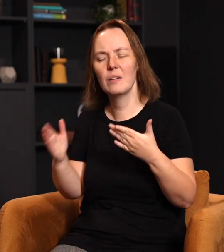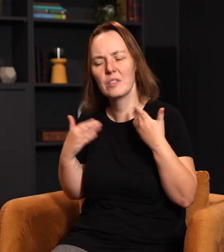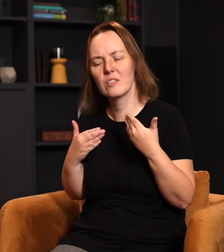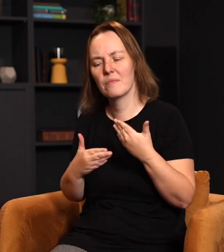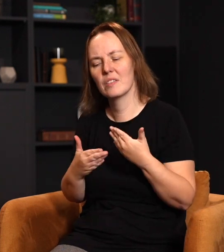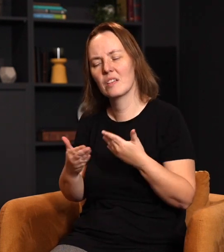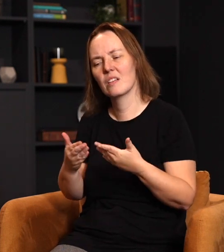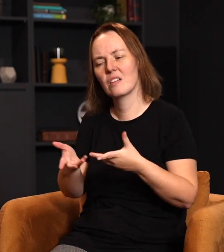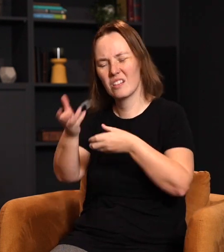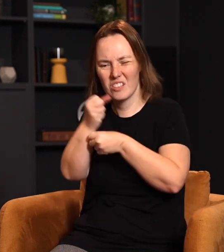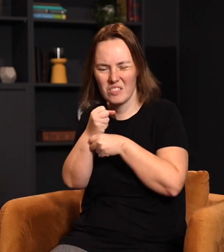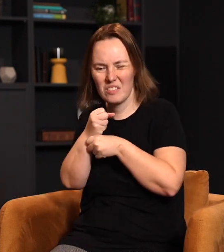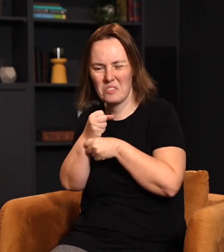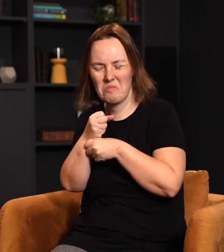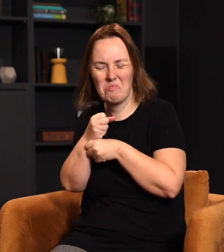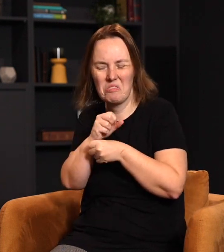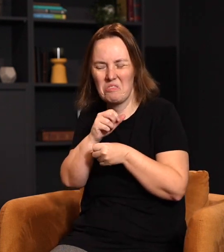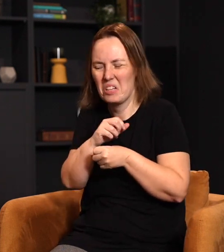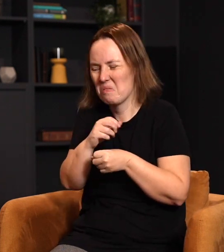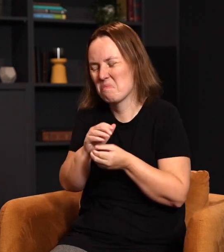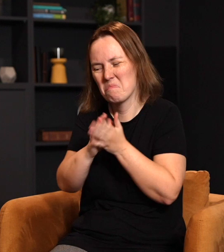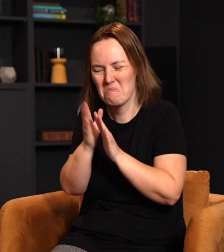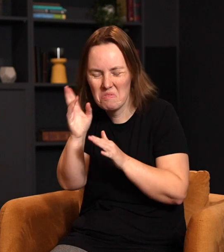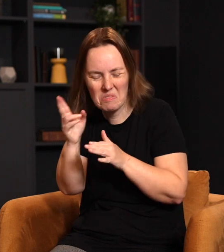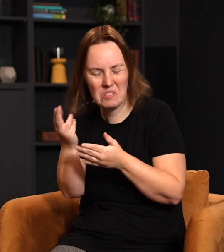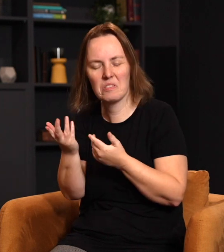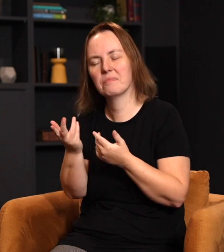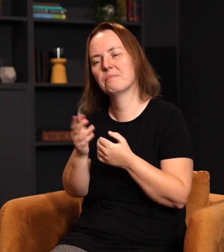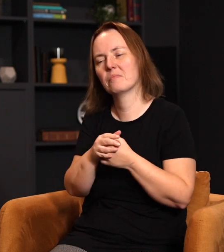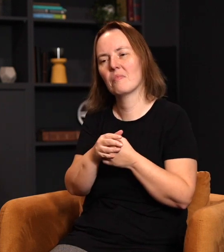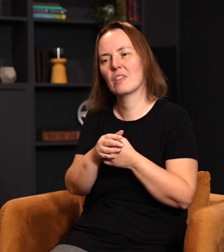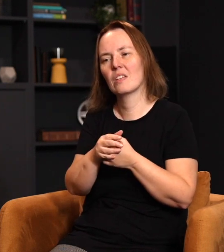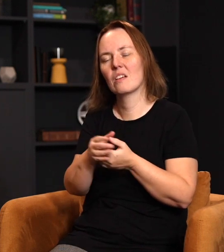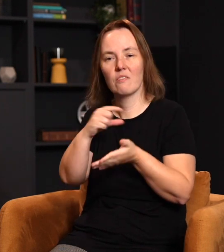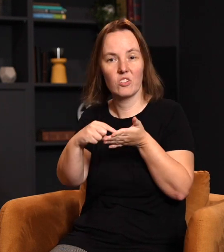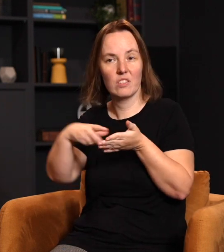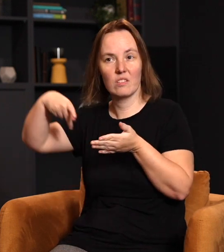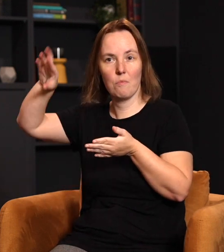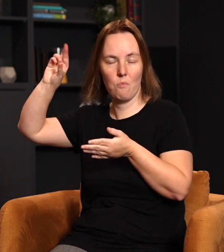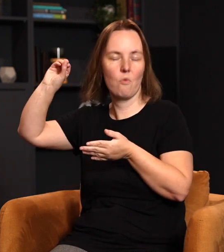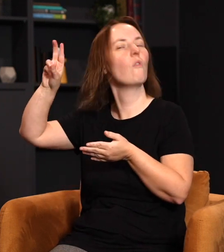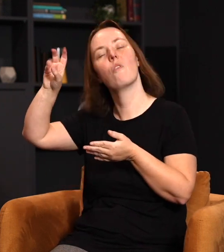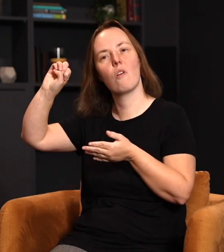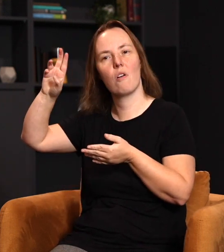that we enjoy and I trust we never grow accustomed to. The scripture is Proverbs 11,